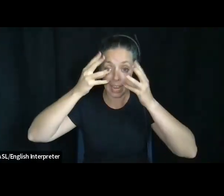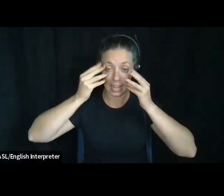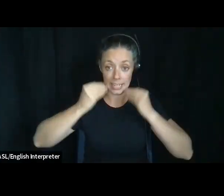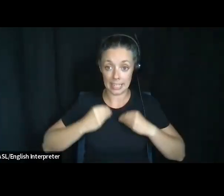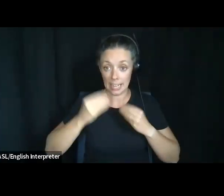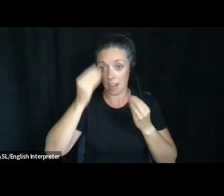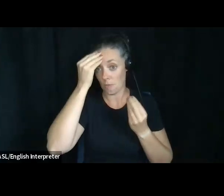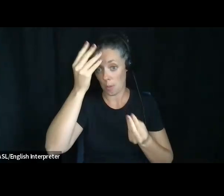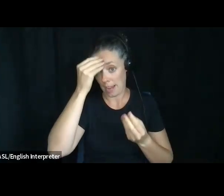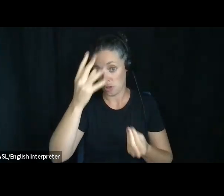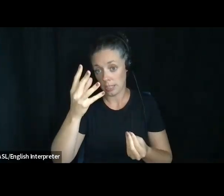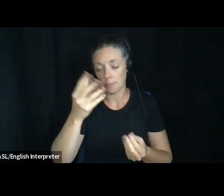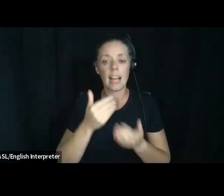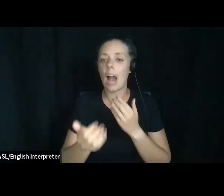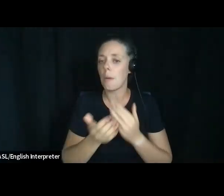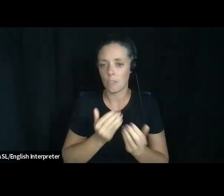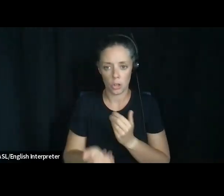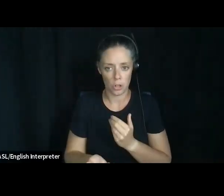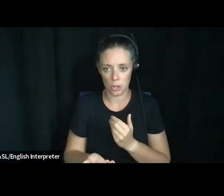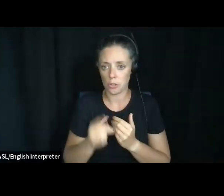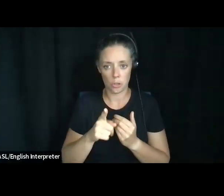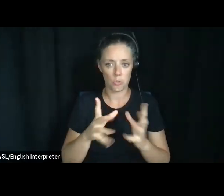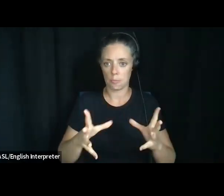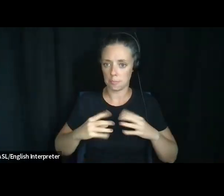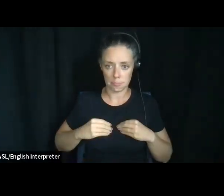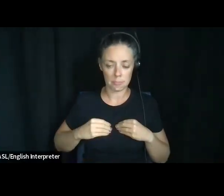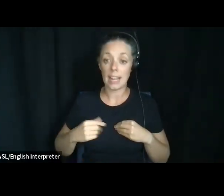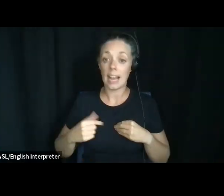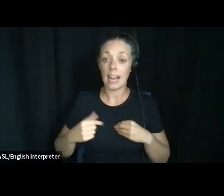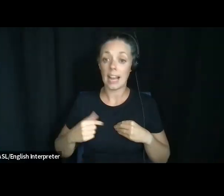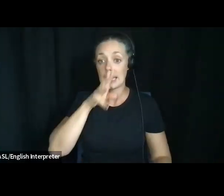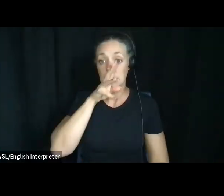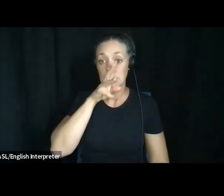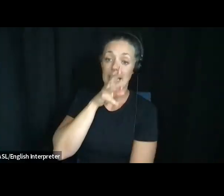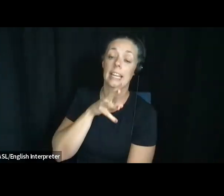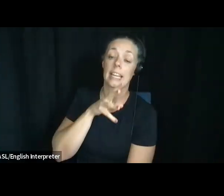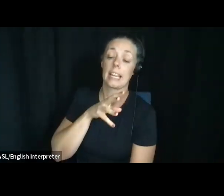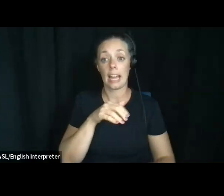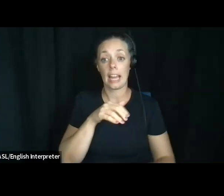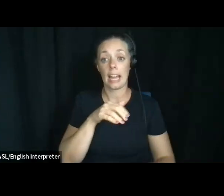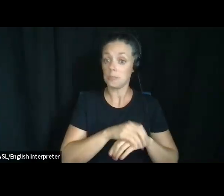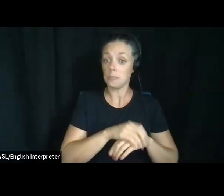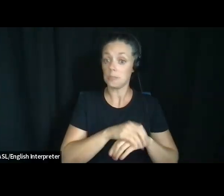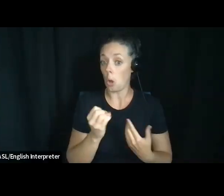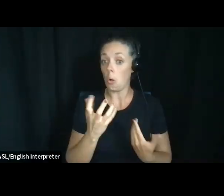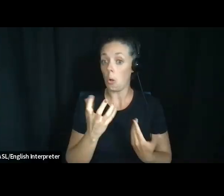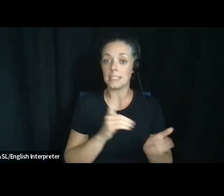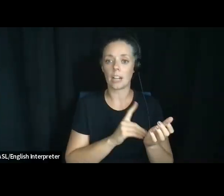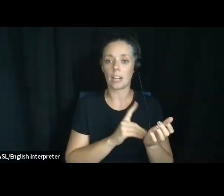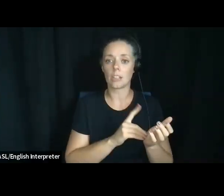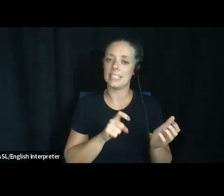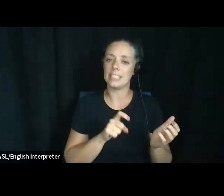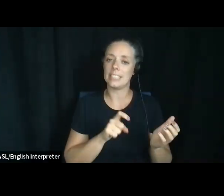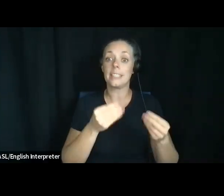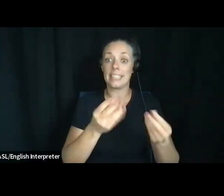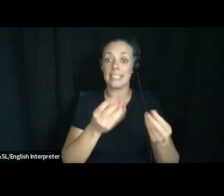And that's, however, I take it in, uh, I speak English. So the doctor should give it to me in English. If he gives